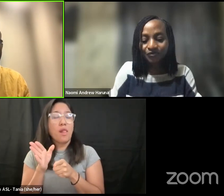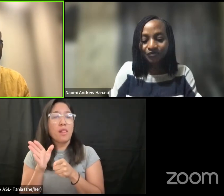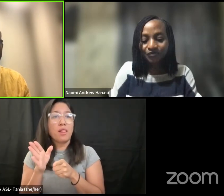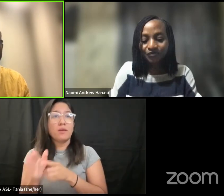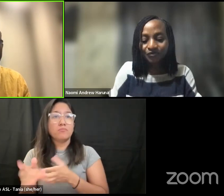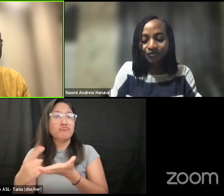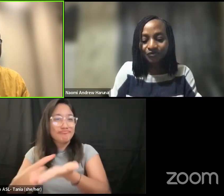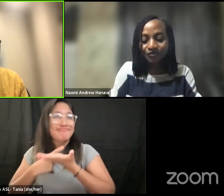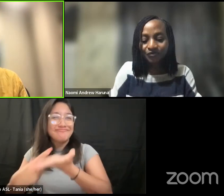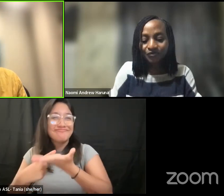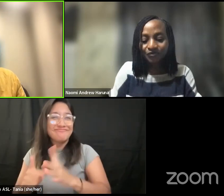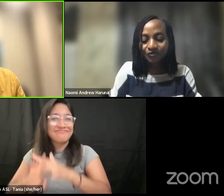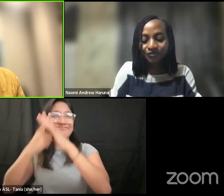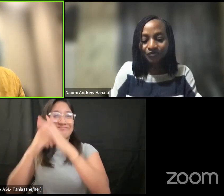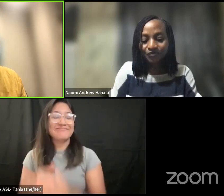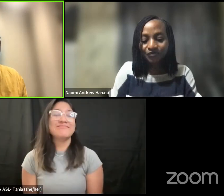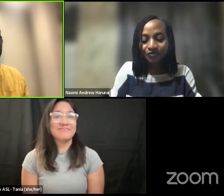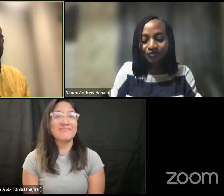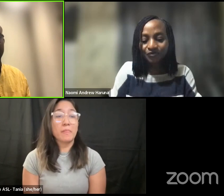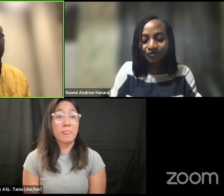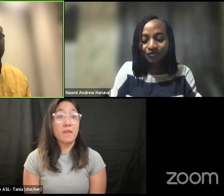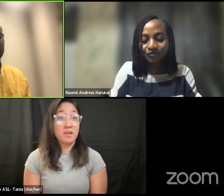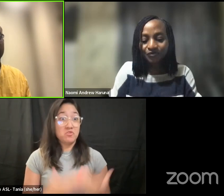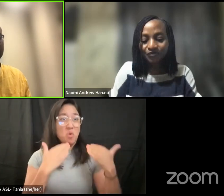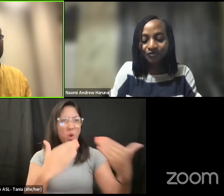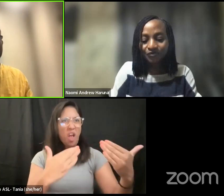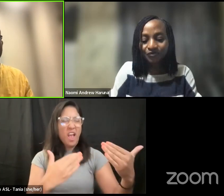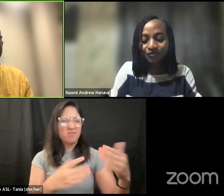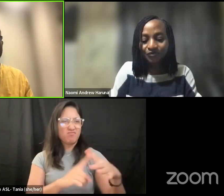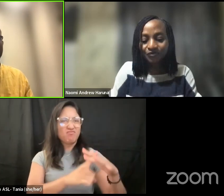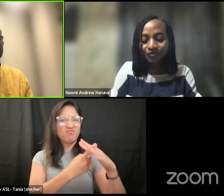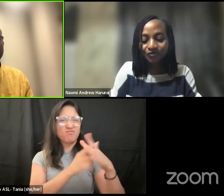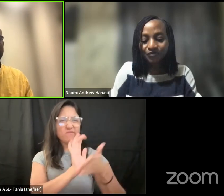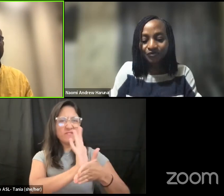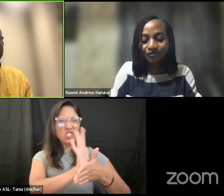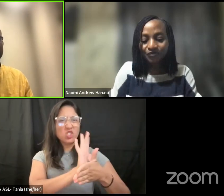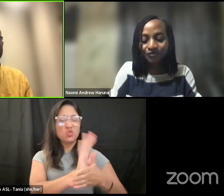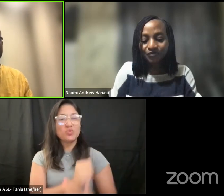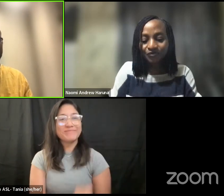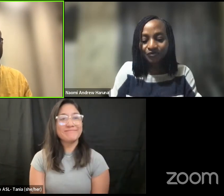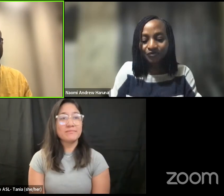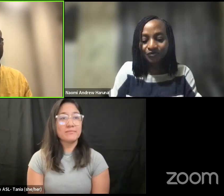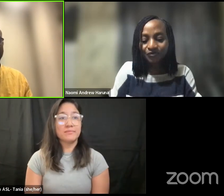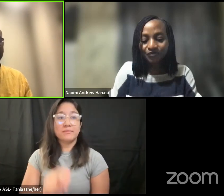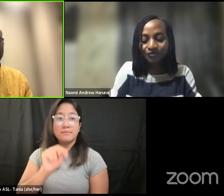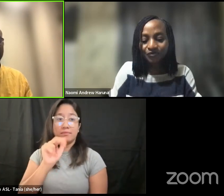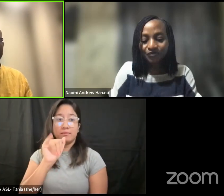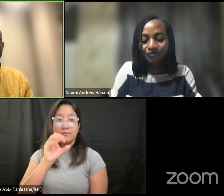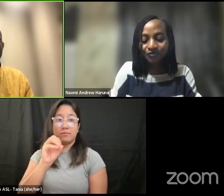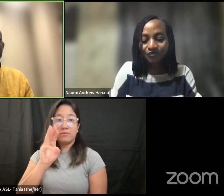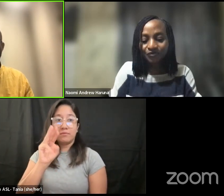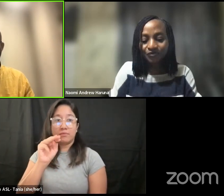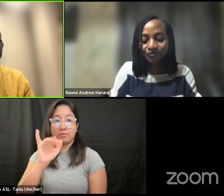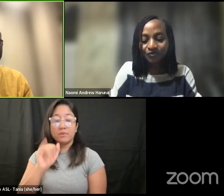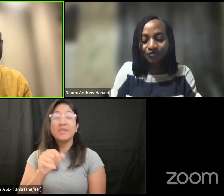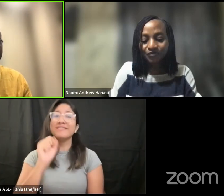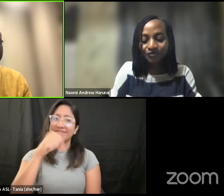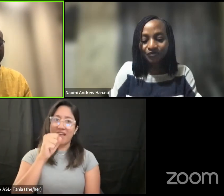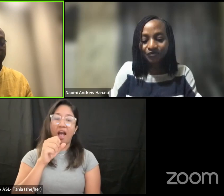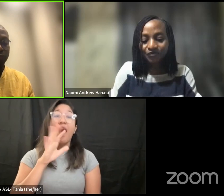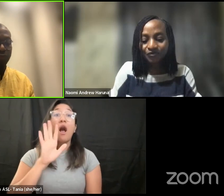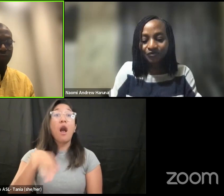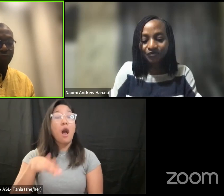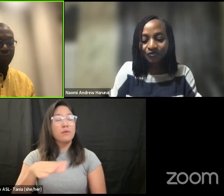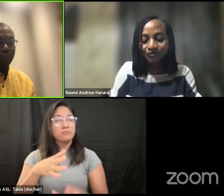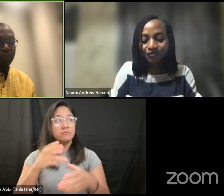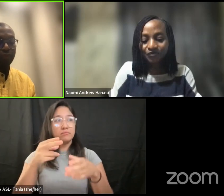to our discussion so uh if you want to play the video now yeah um like i mentioned before i work with a group of students